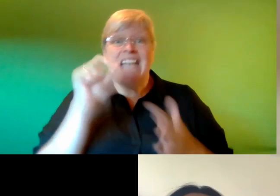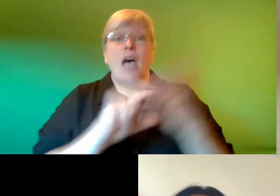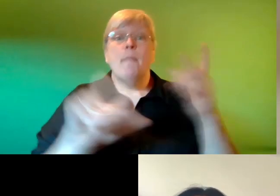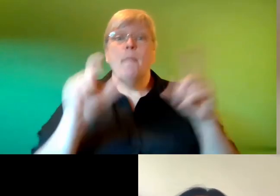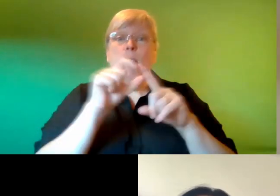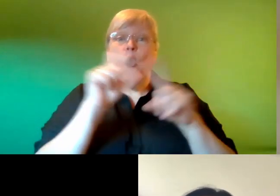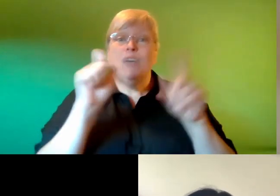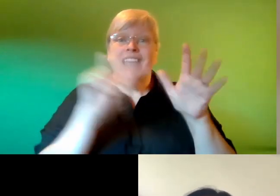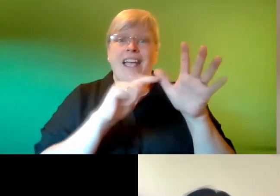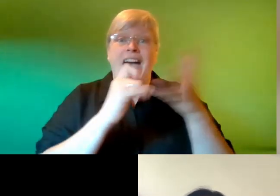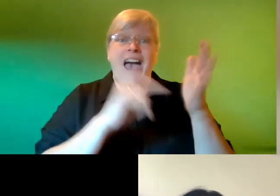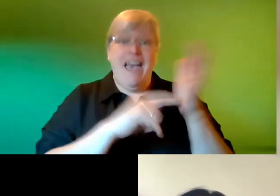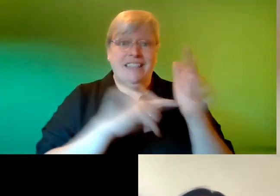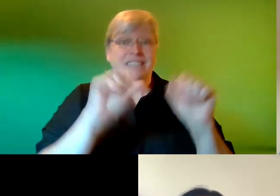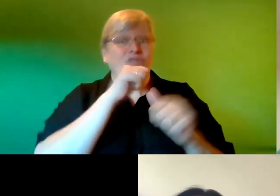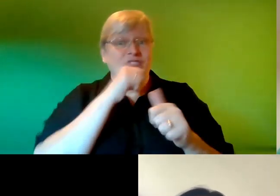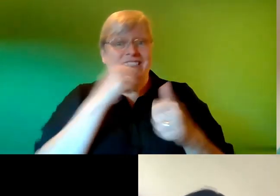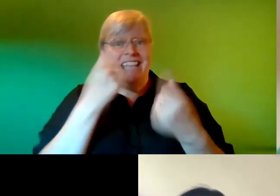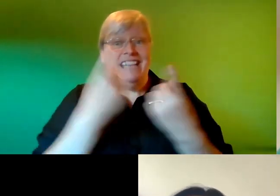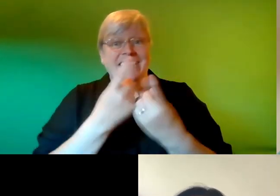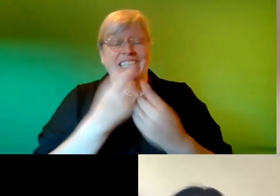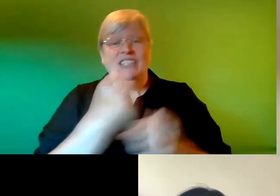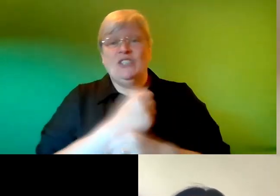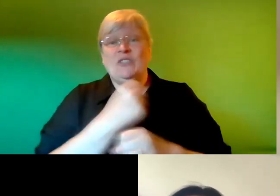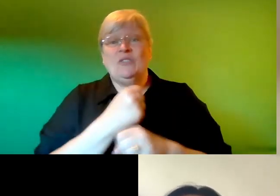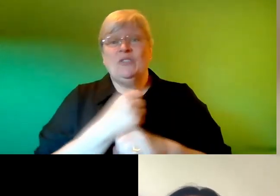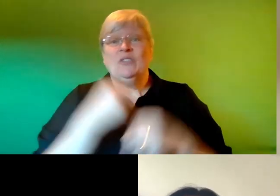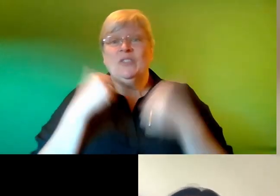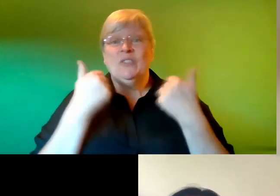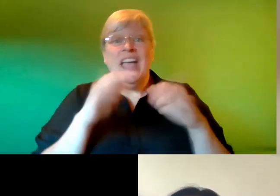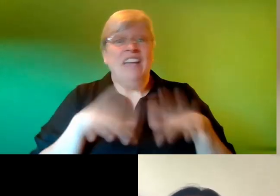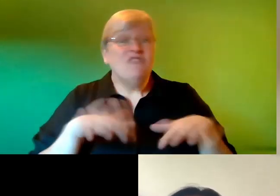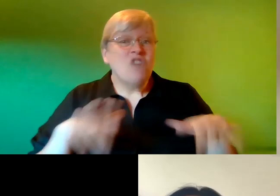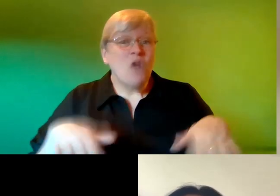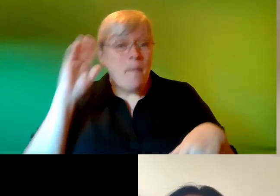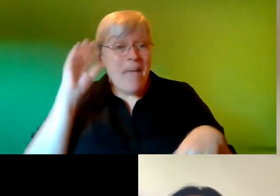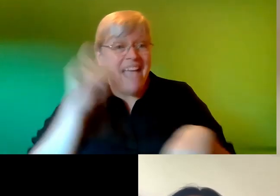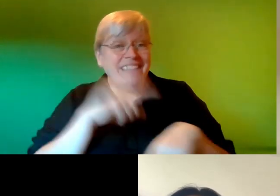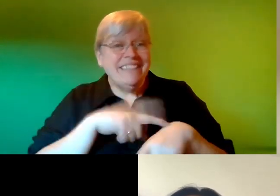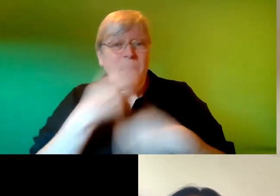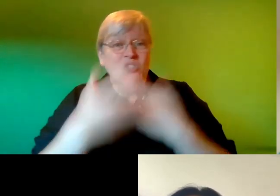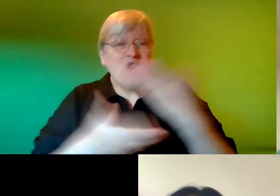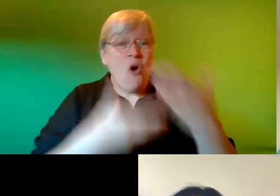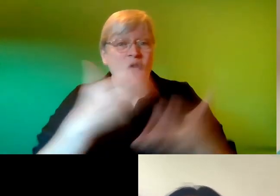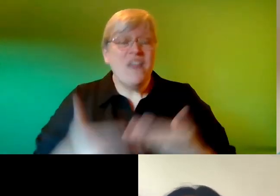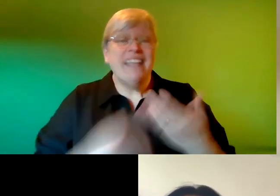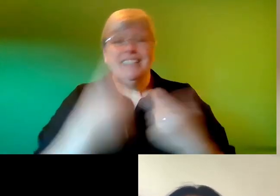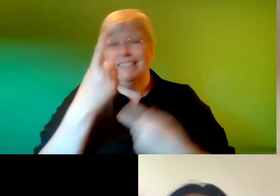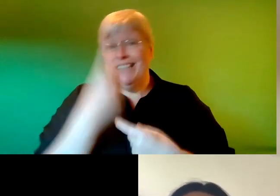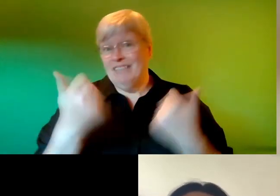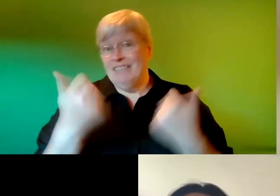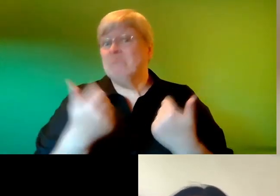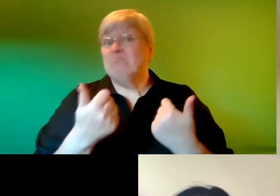it'll be nice like our children's bedtime story that's exactly yeah exactly that's the dream